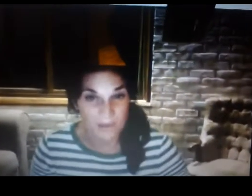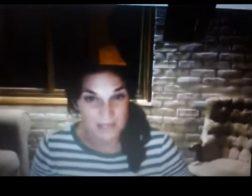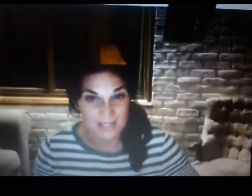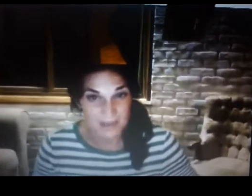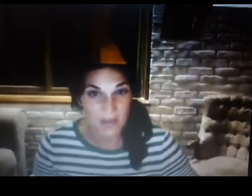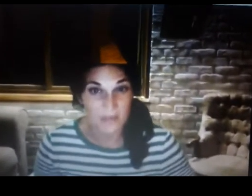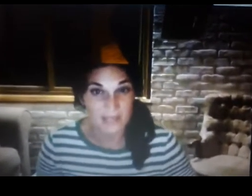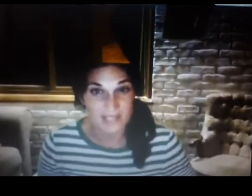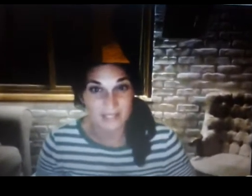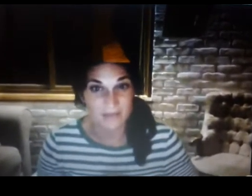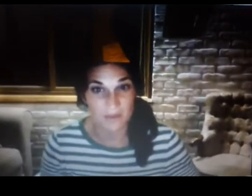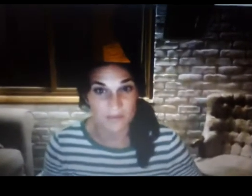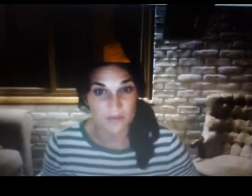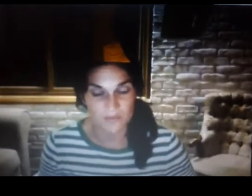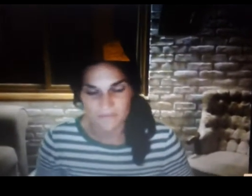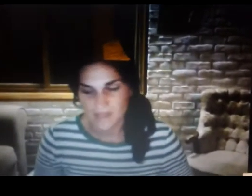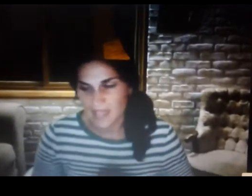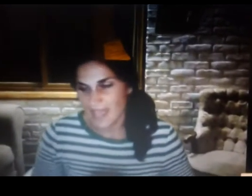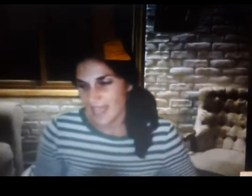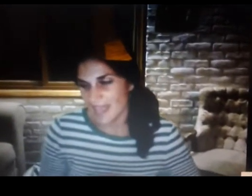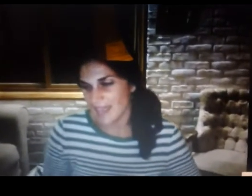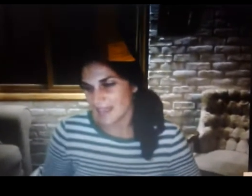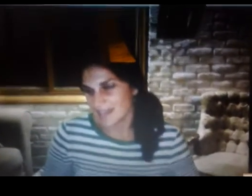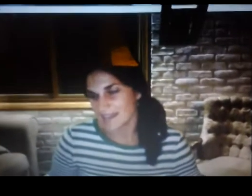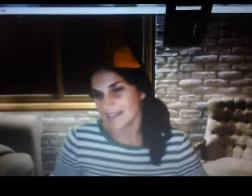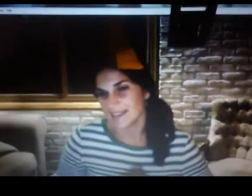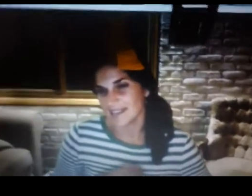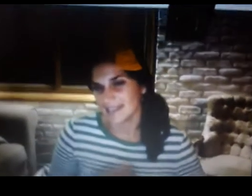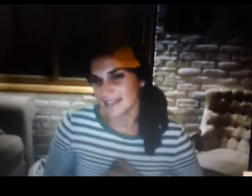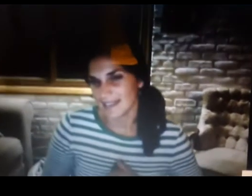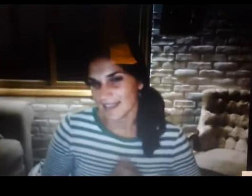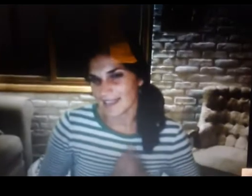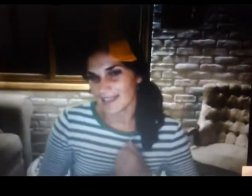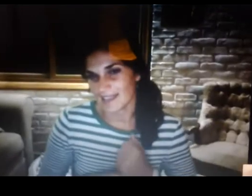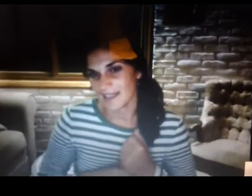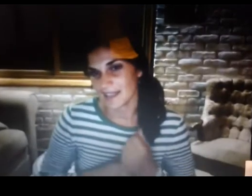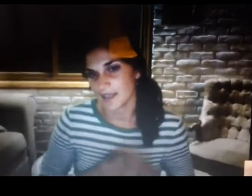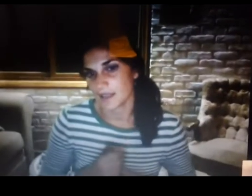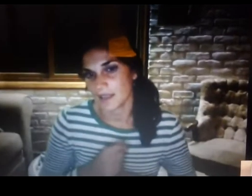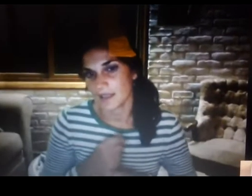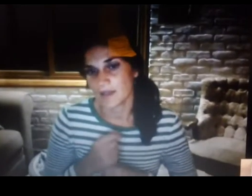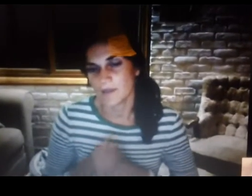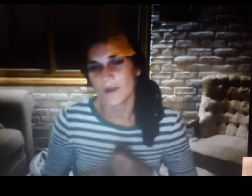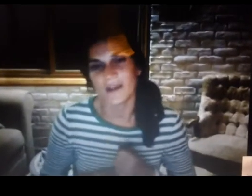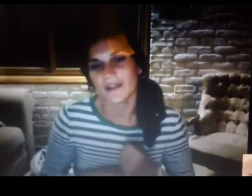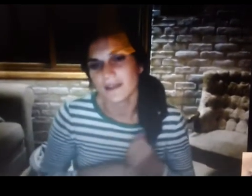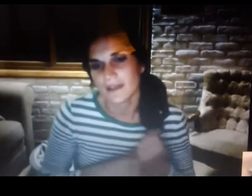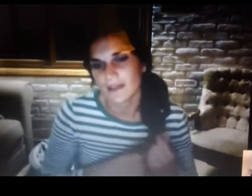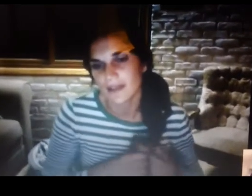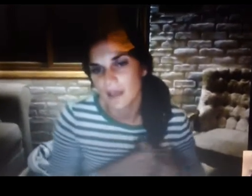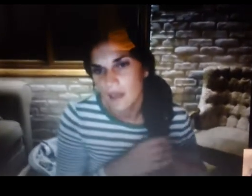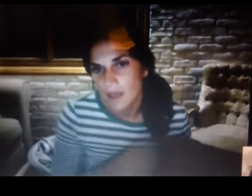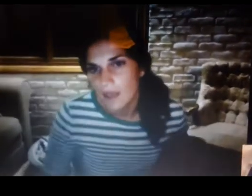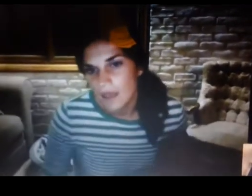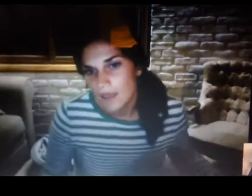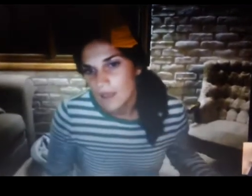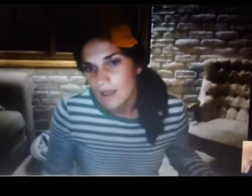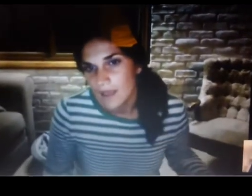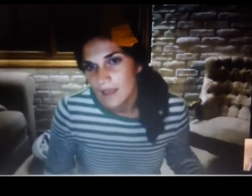so all three kids are in one room wow that's great i know they're excited what that's great i know they are